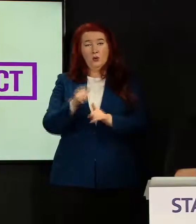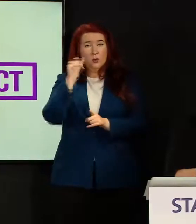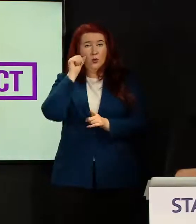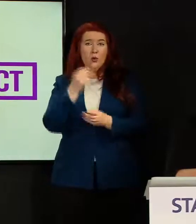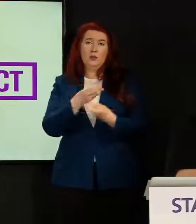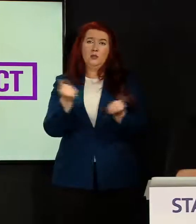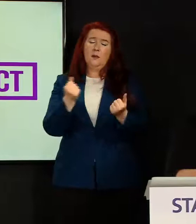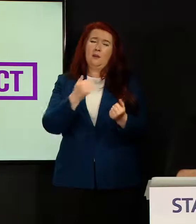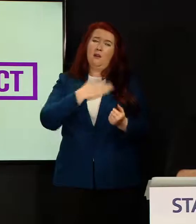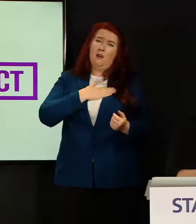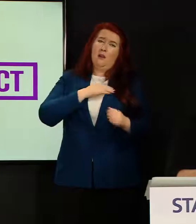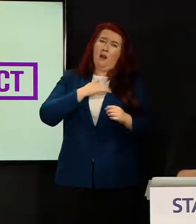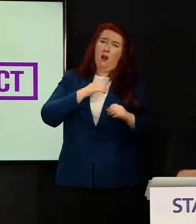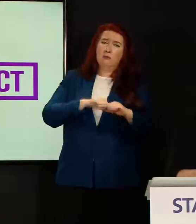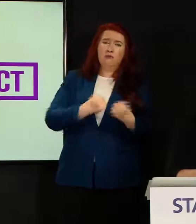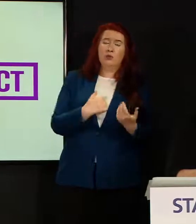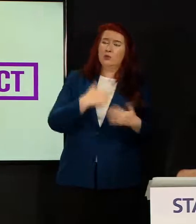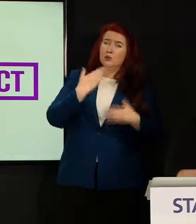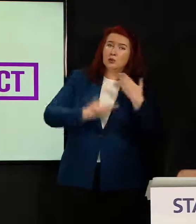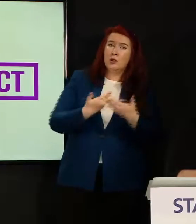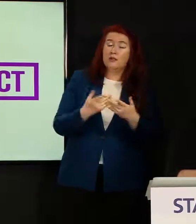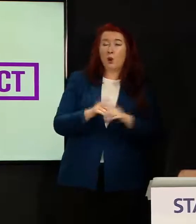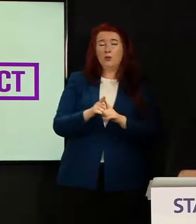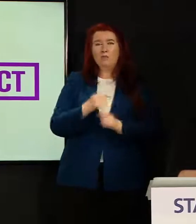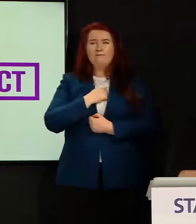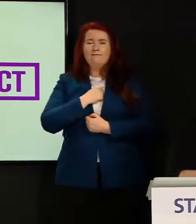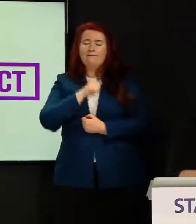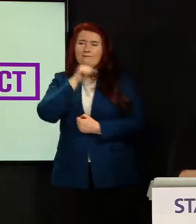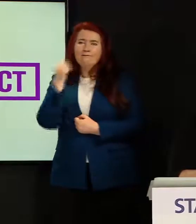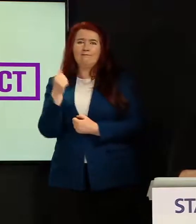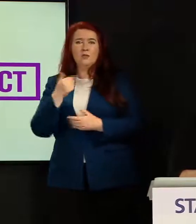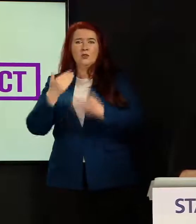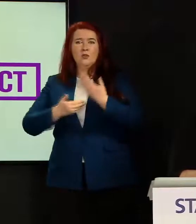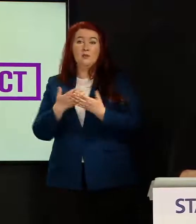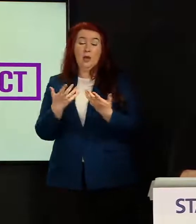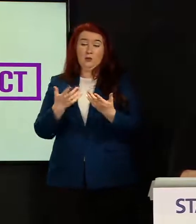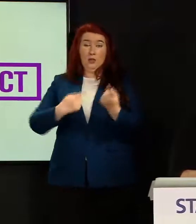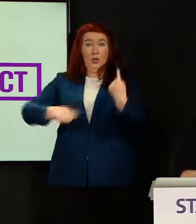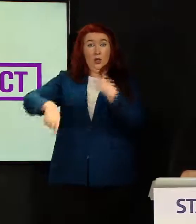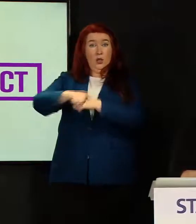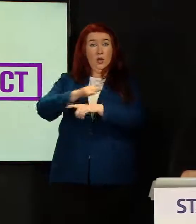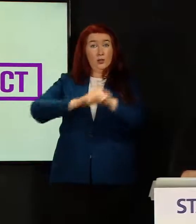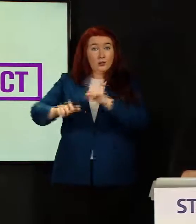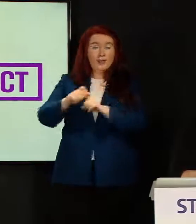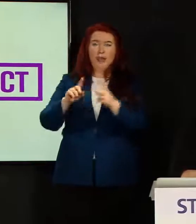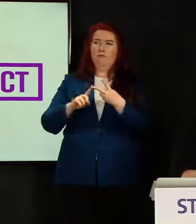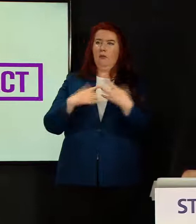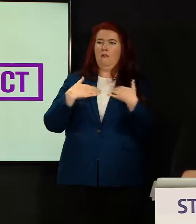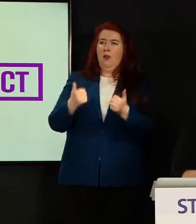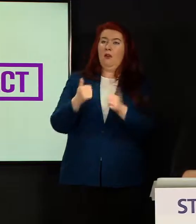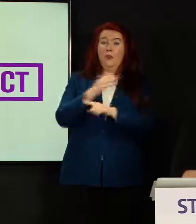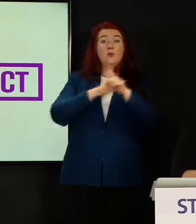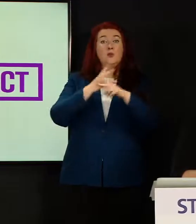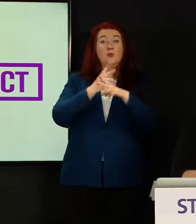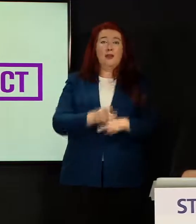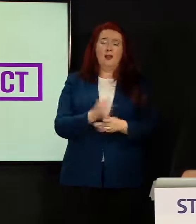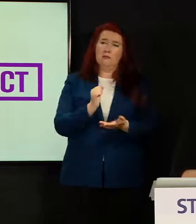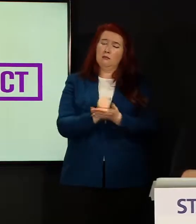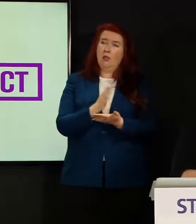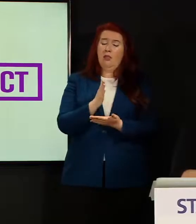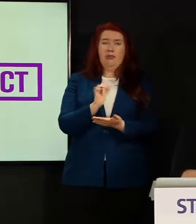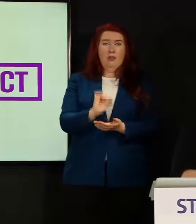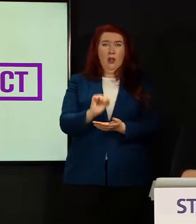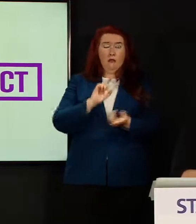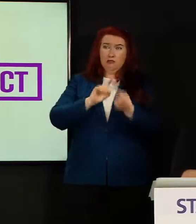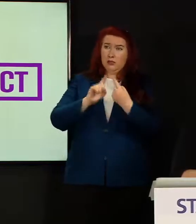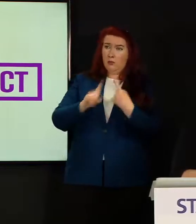heartwarming stories about the way our communities and our health and social care services have responded in quite remarkable ways to care